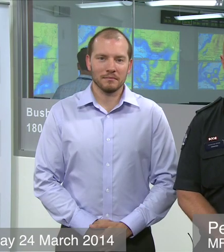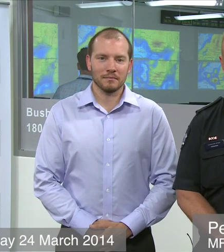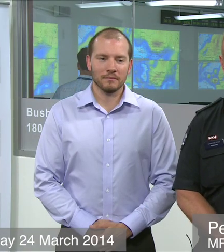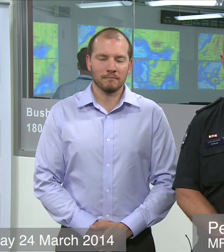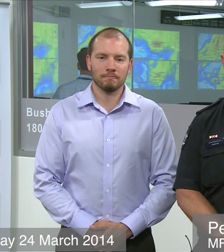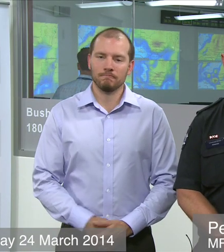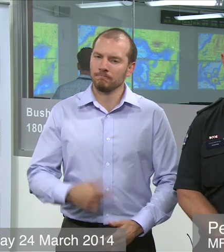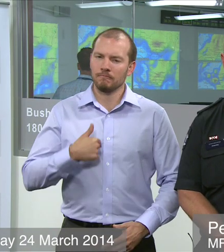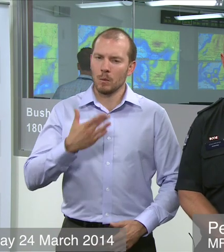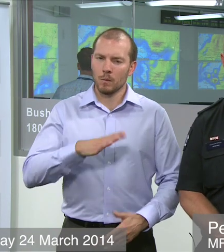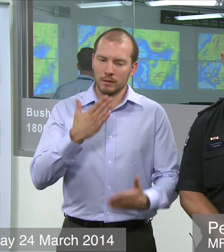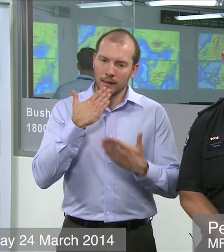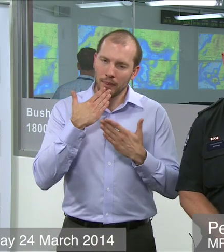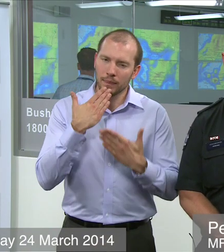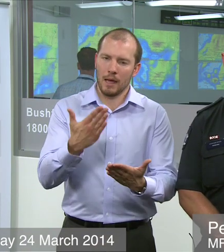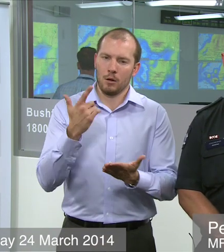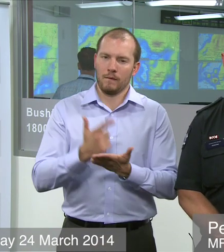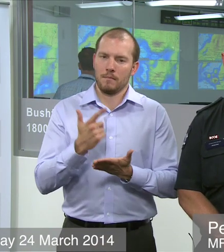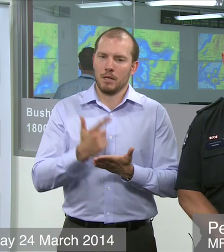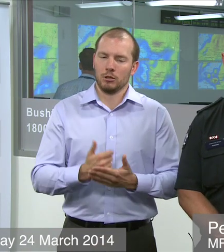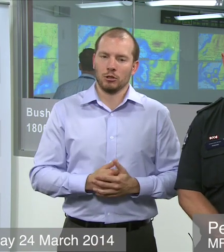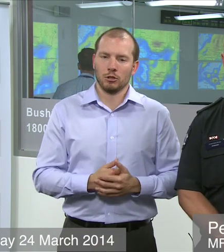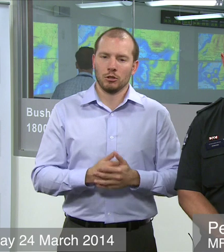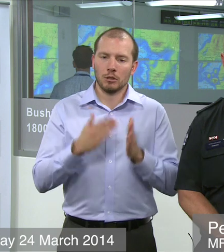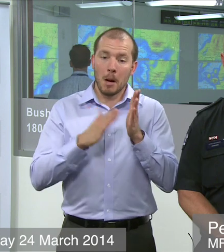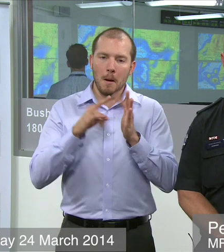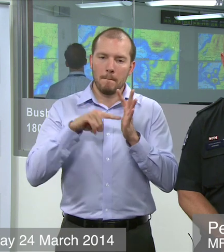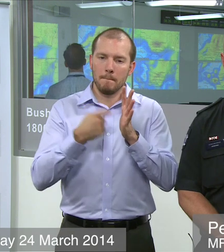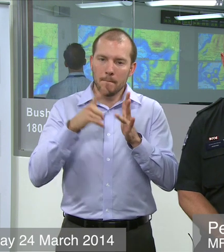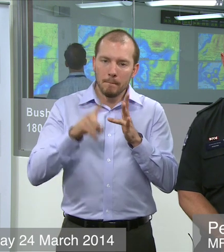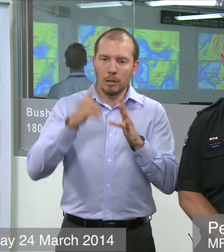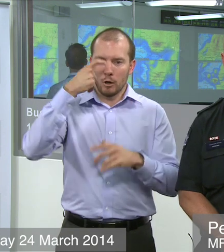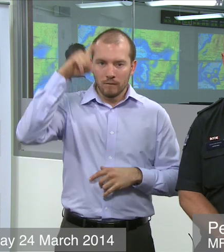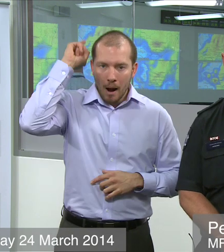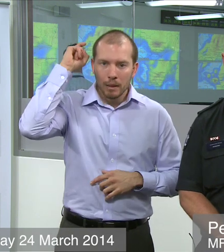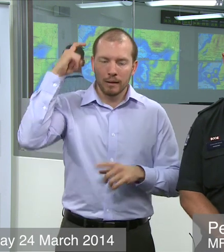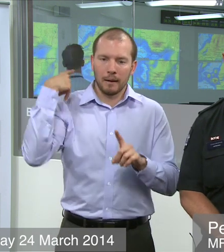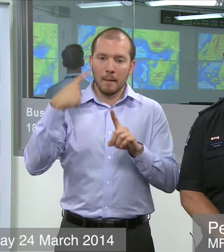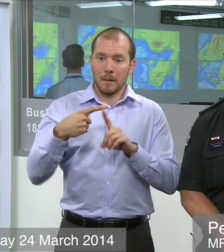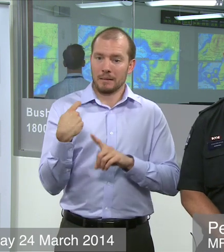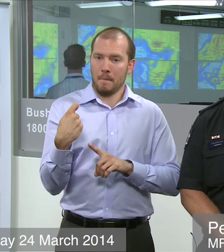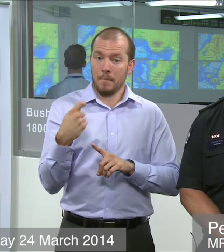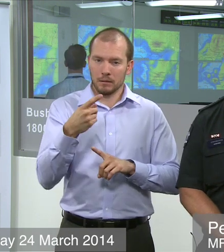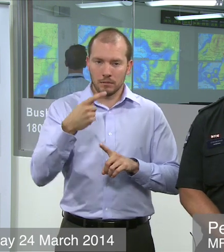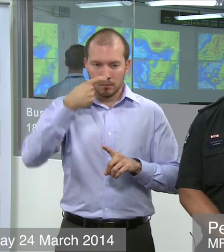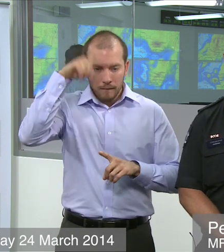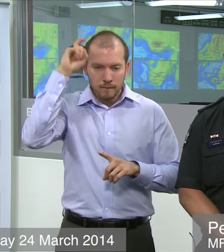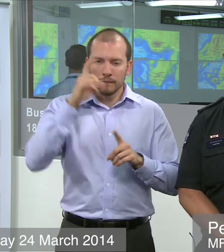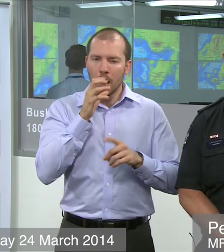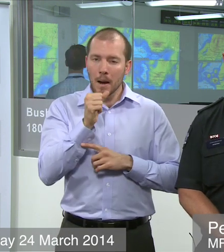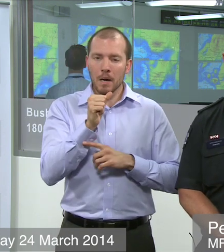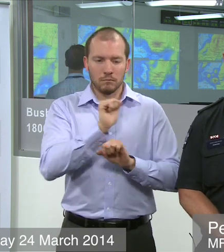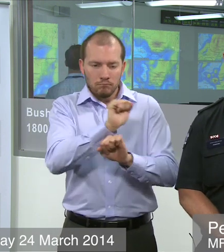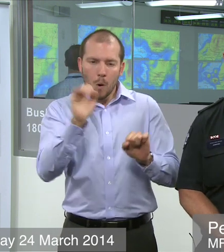I'd just like to say thank you very much to the Metropolitan Fire Brigade, its members, not just firefighters but the broad